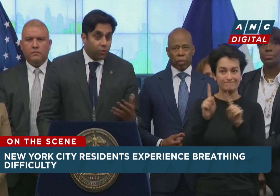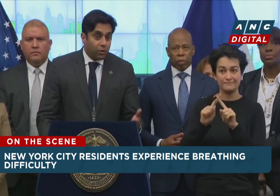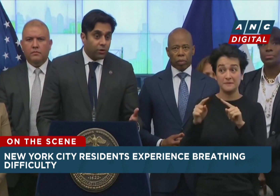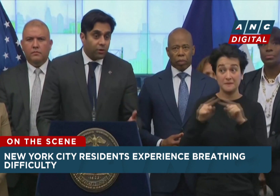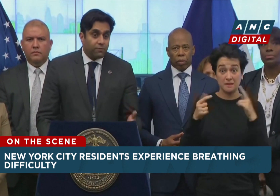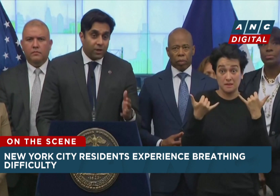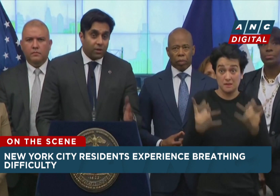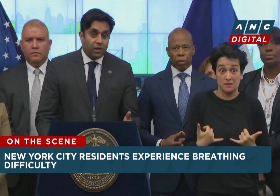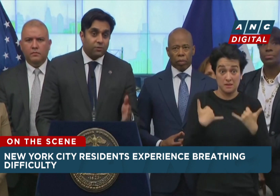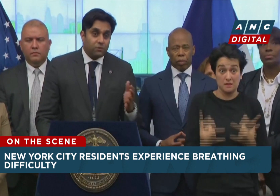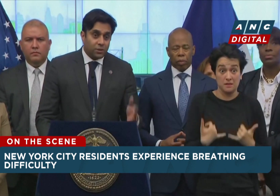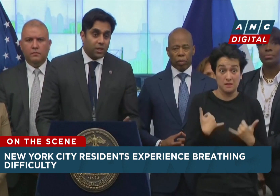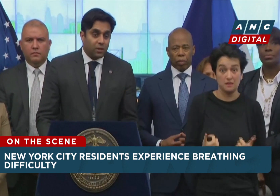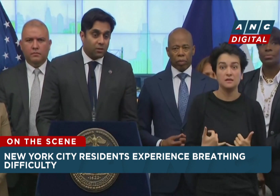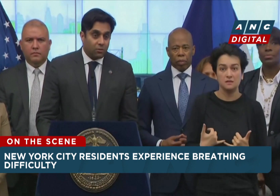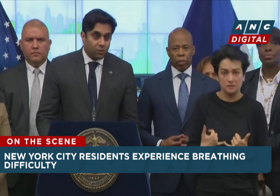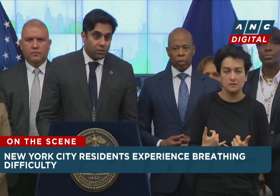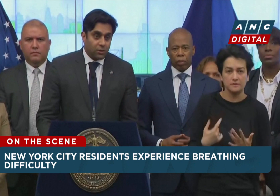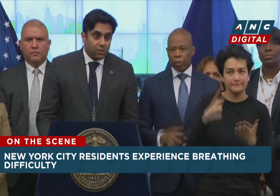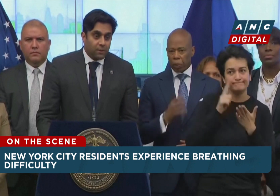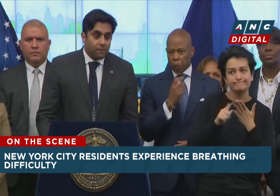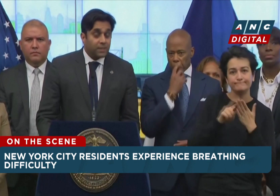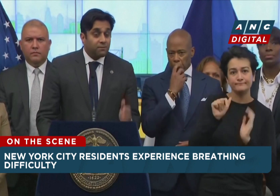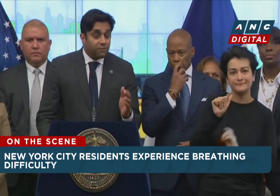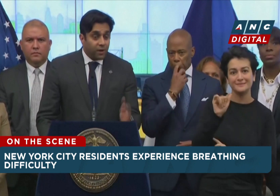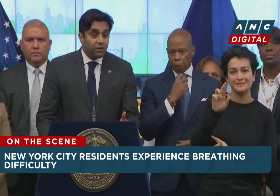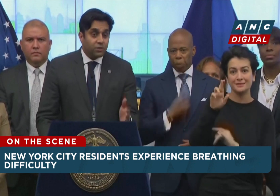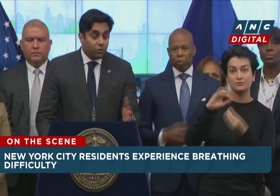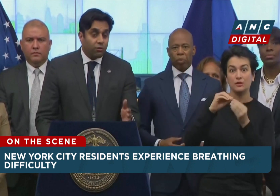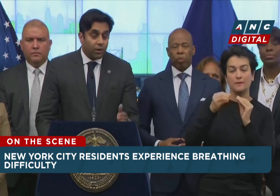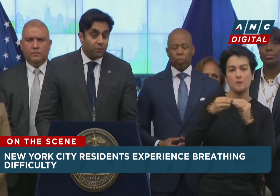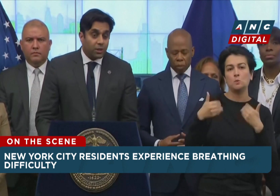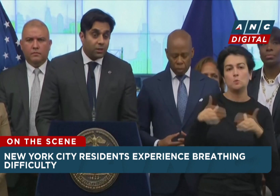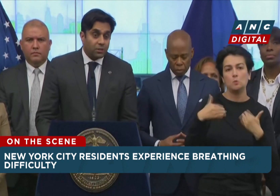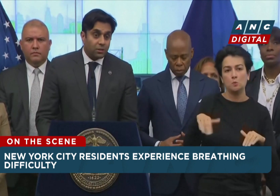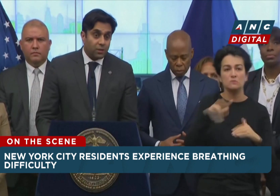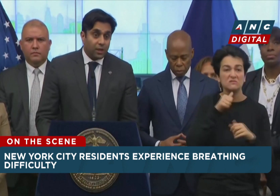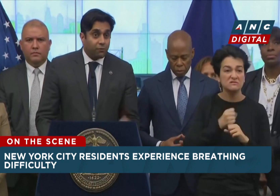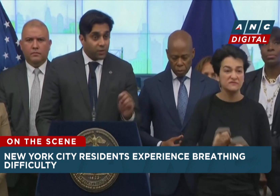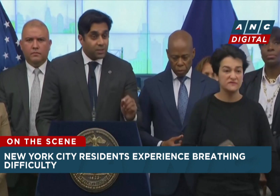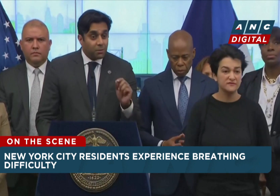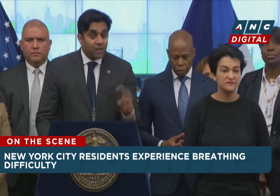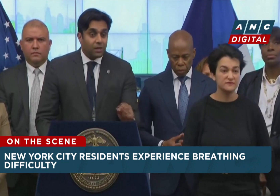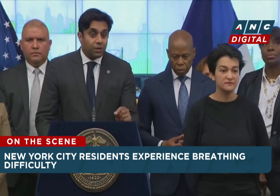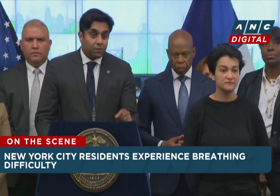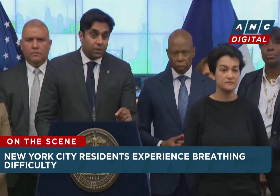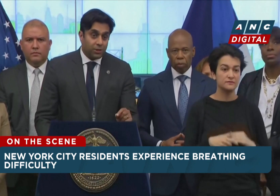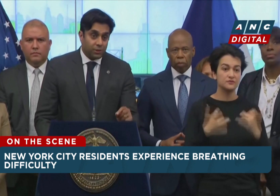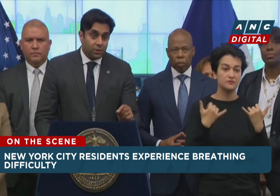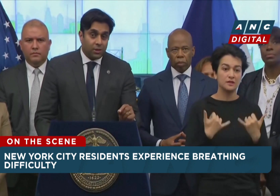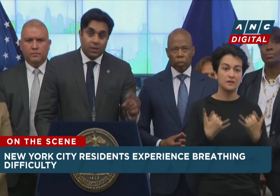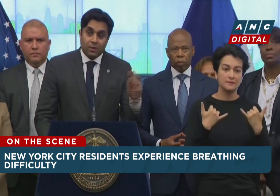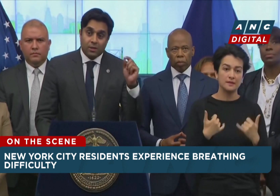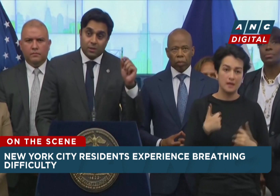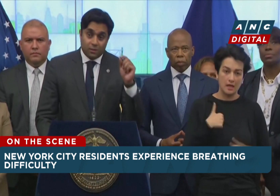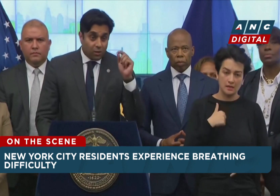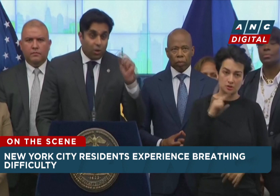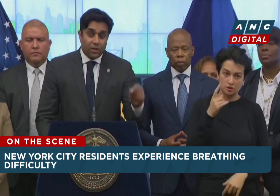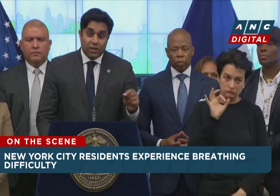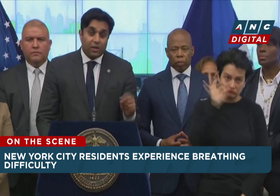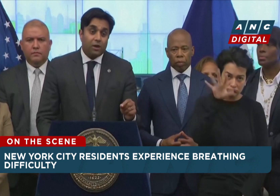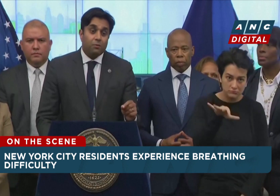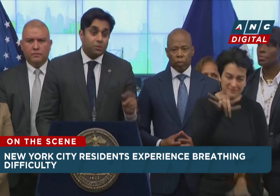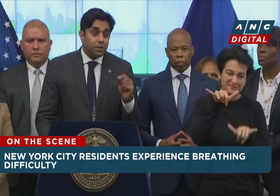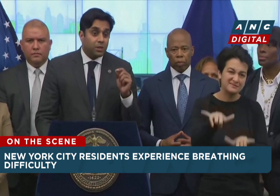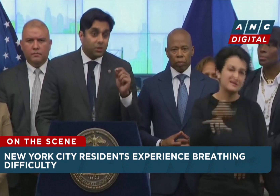every single New Yorker, if they don't have to, stay indoors. That's a very strong recommendation. And for us to make that recommendation, the